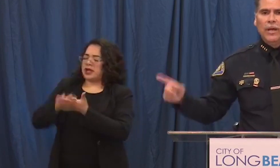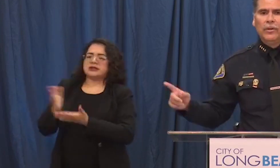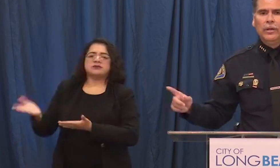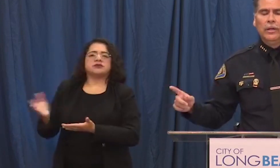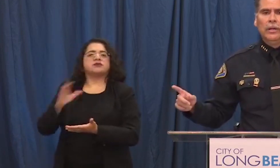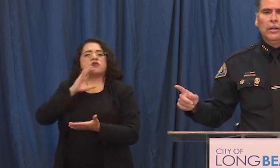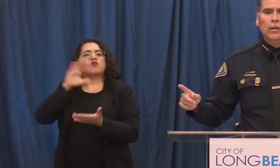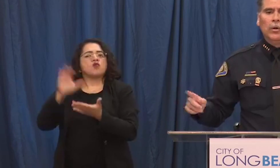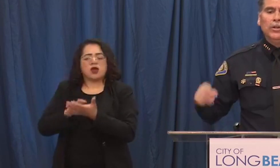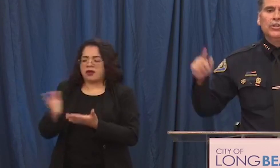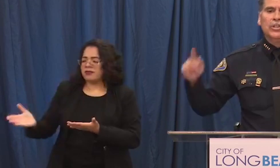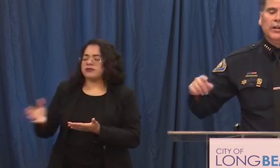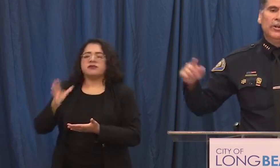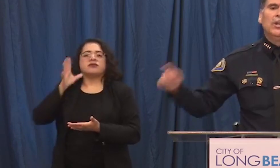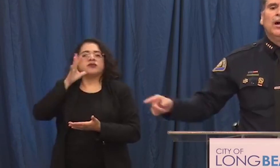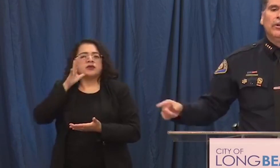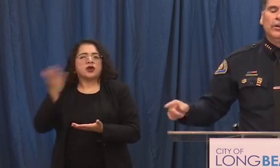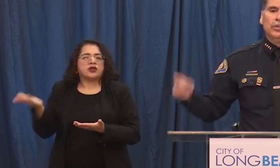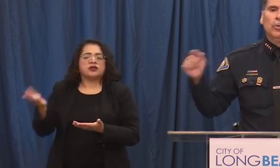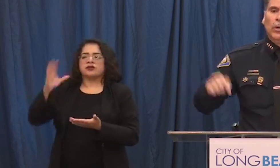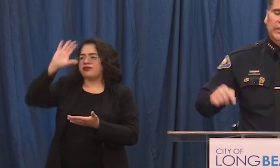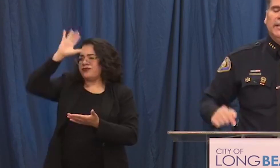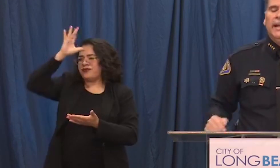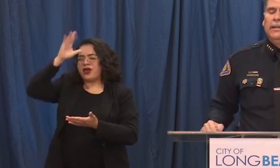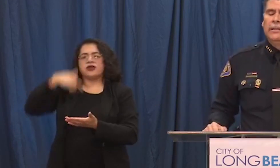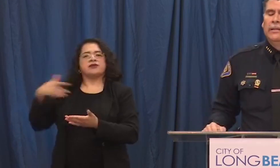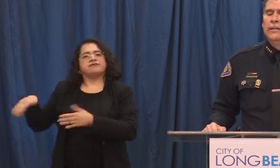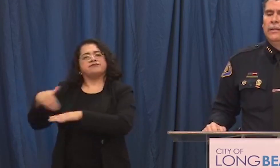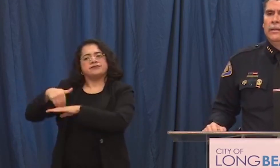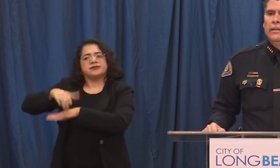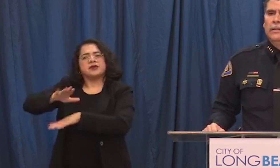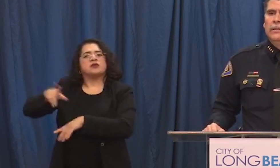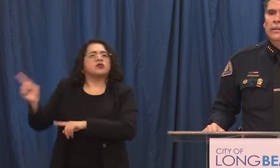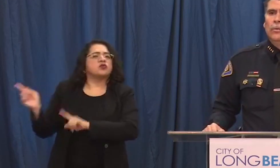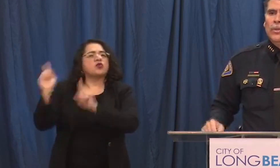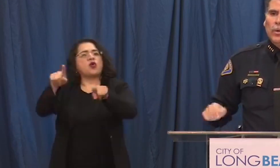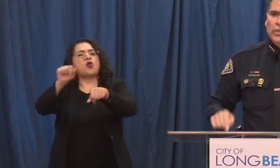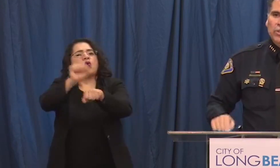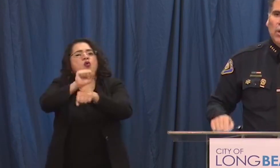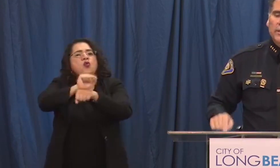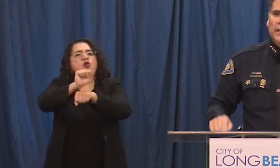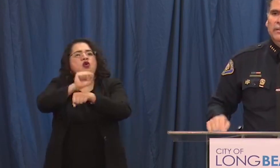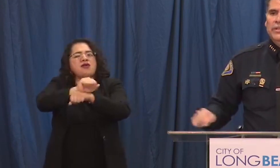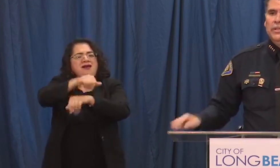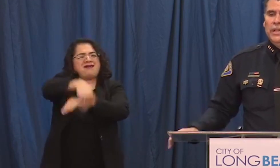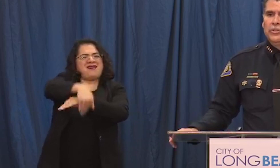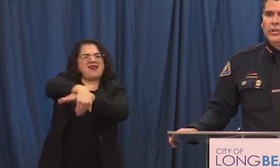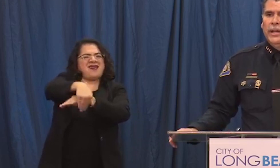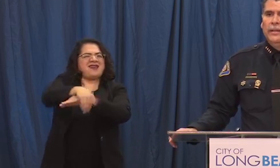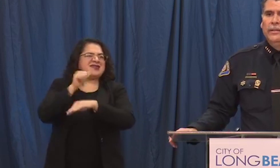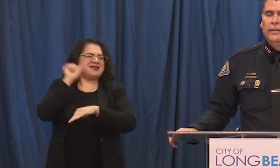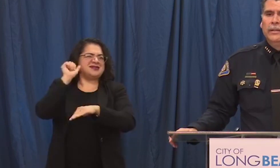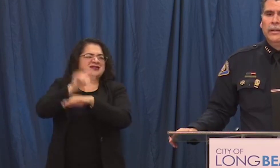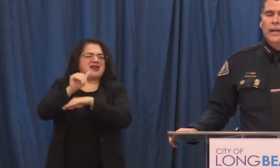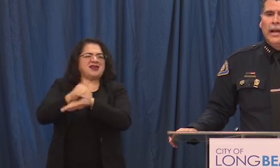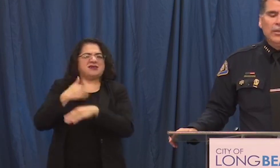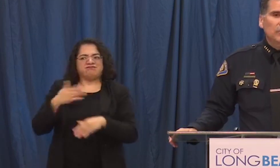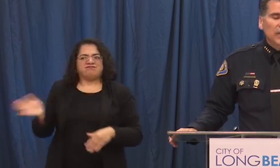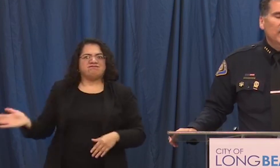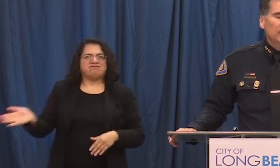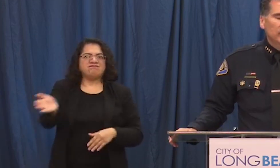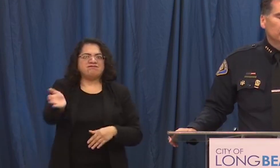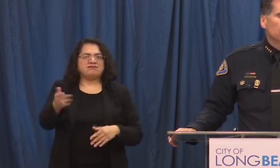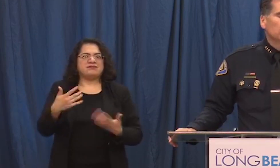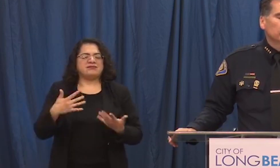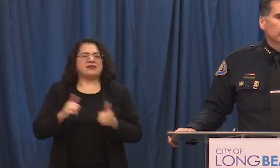or father or your son or daughter to work today with what you saw on television yesterday how